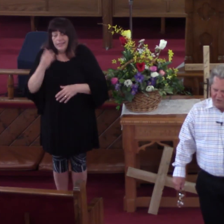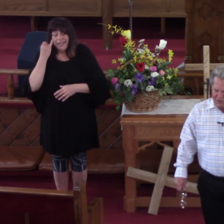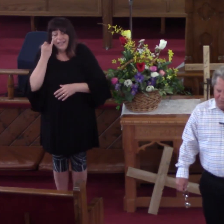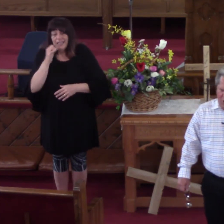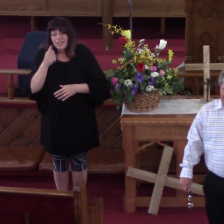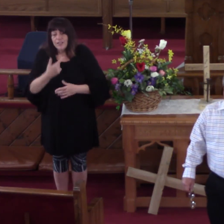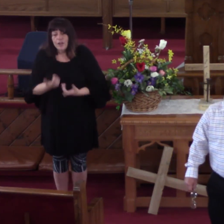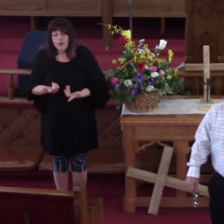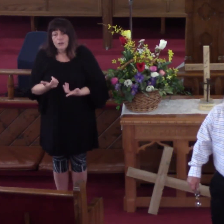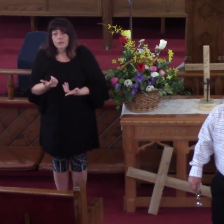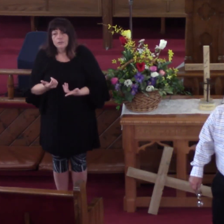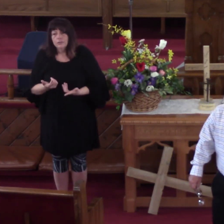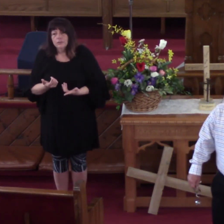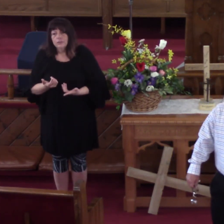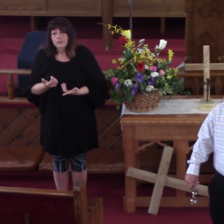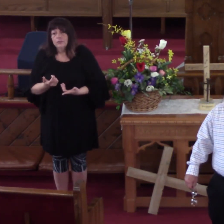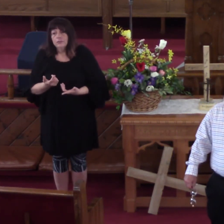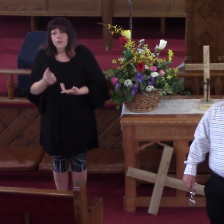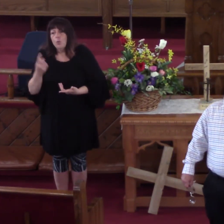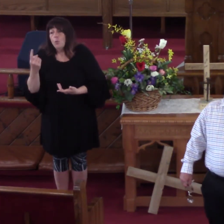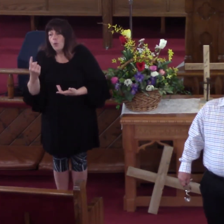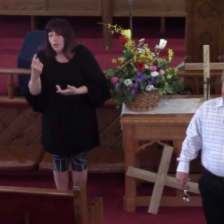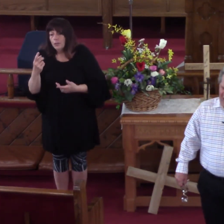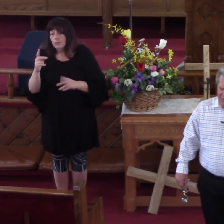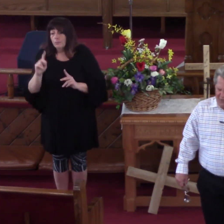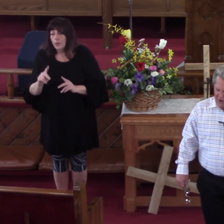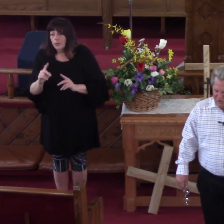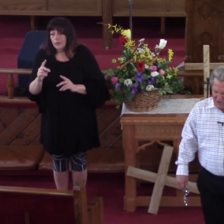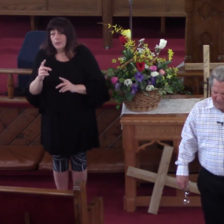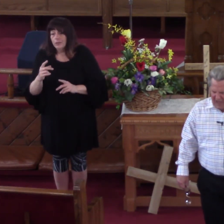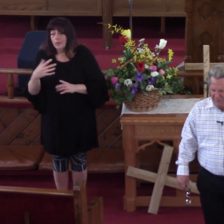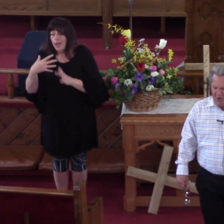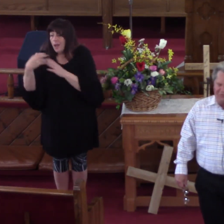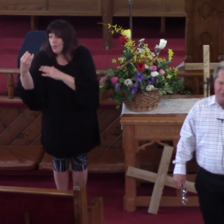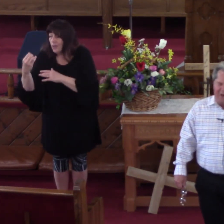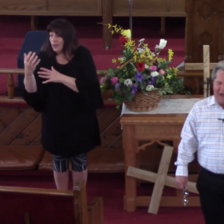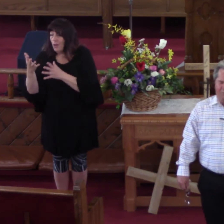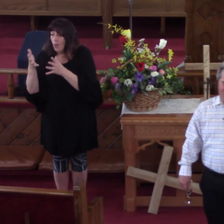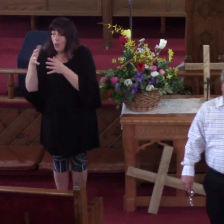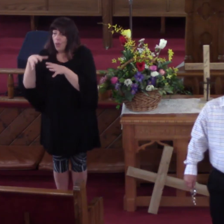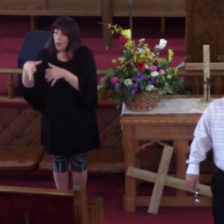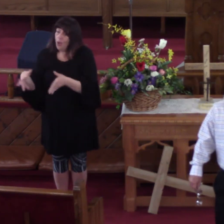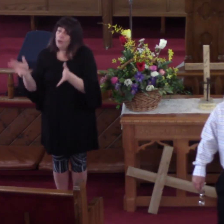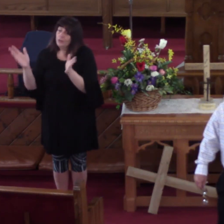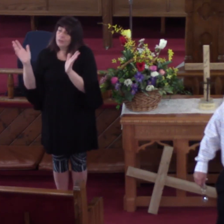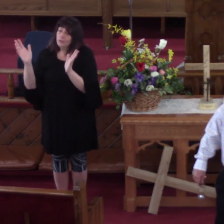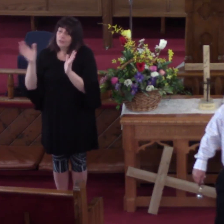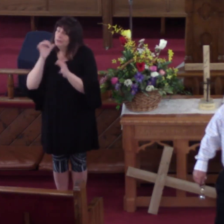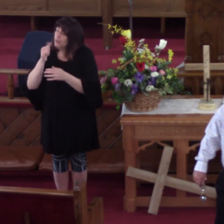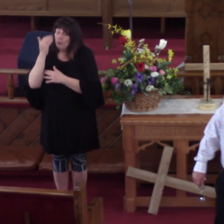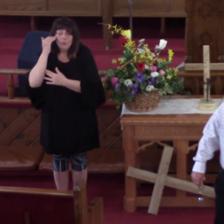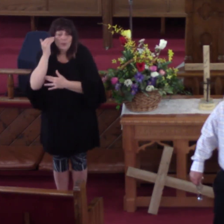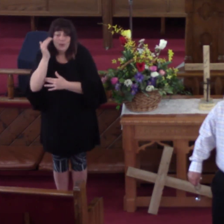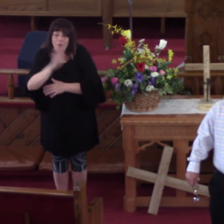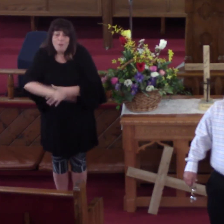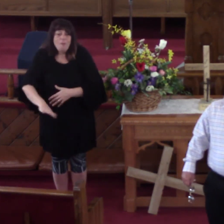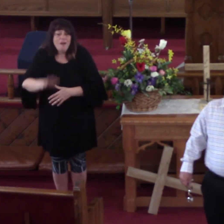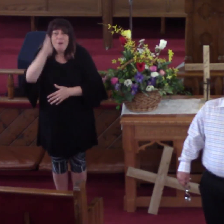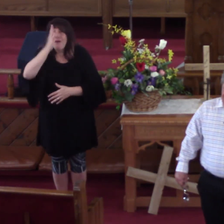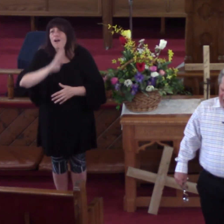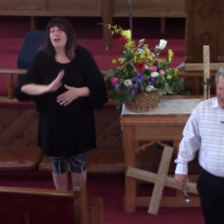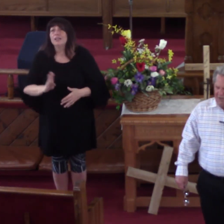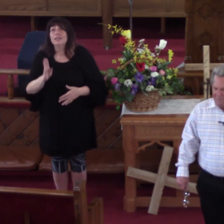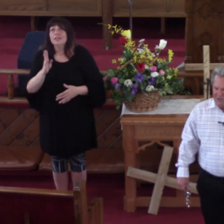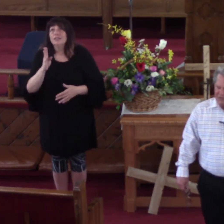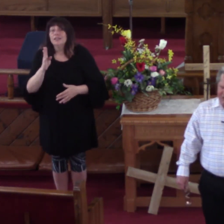Strength This Morning That There Is A God That Is Out There Seeking I Thought The Bible Tells You And I That